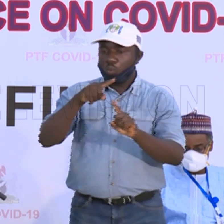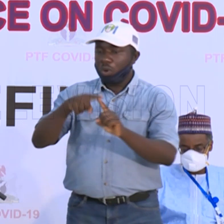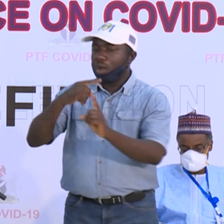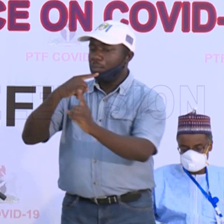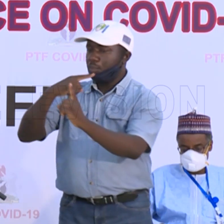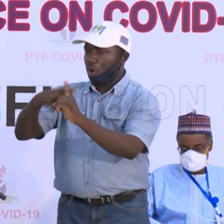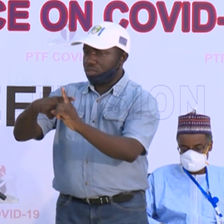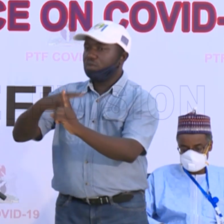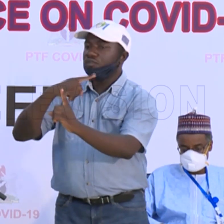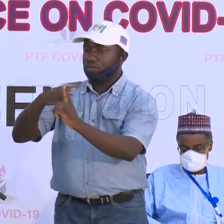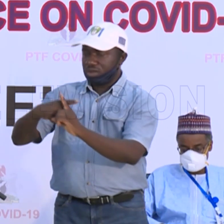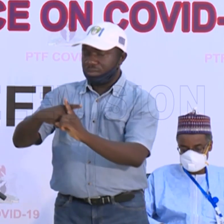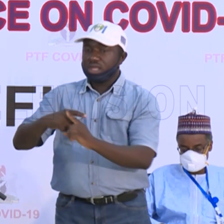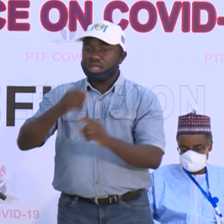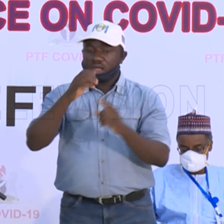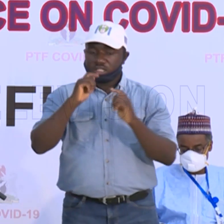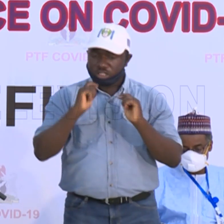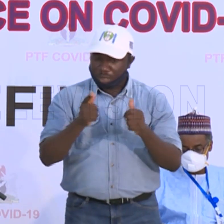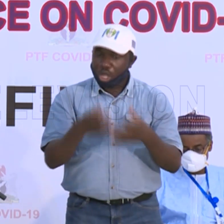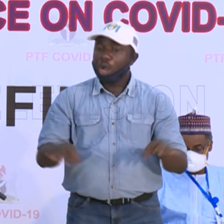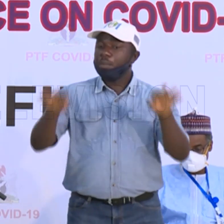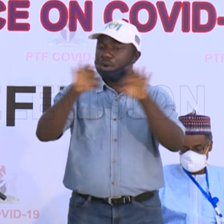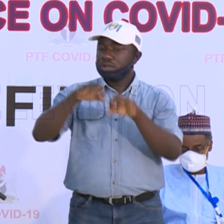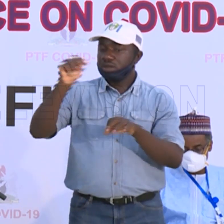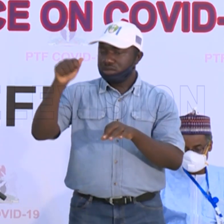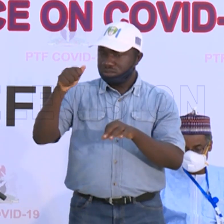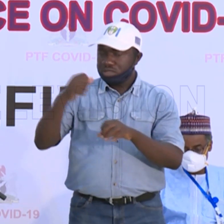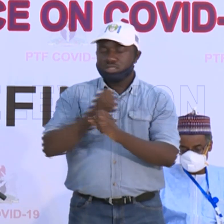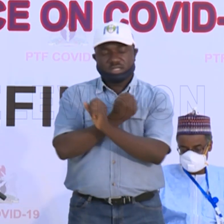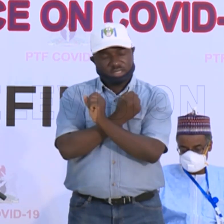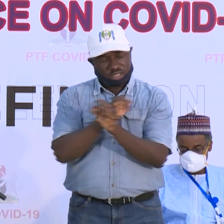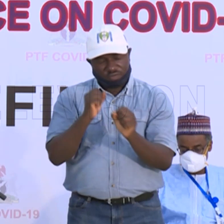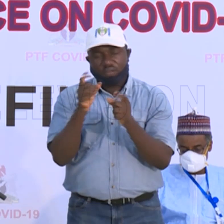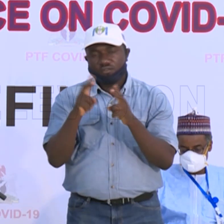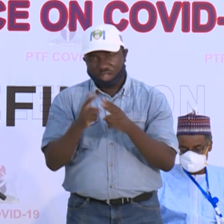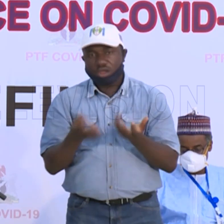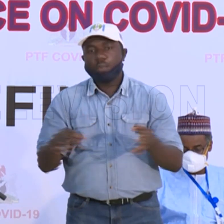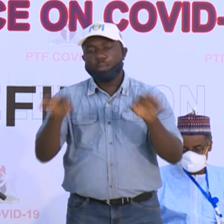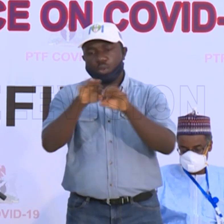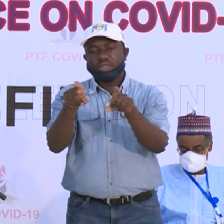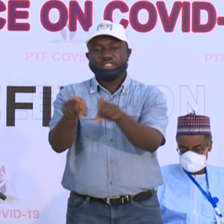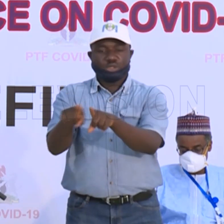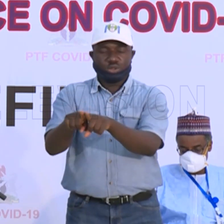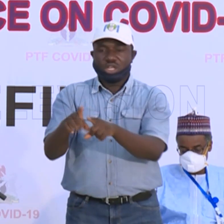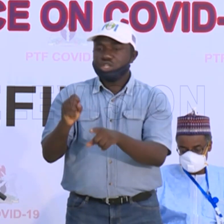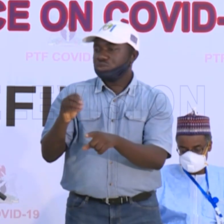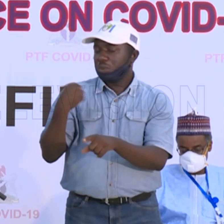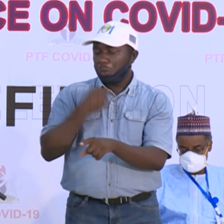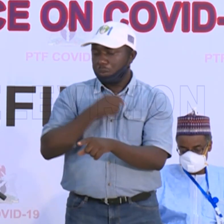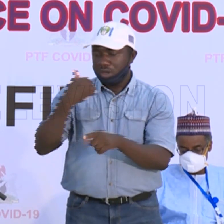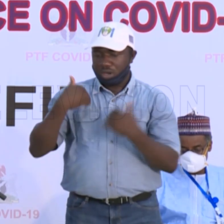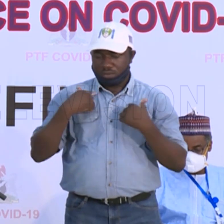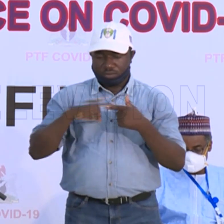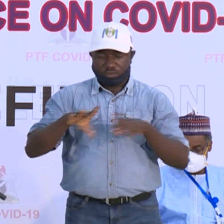So as much as speed is important, safety is also important. And we have to find the balance